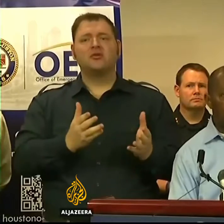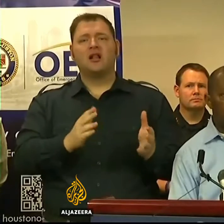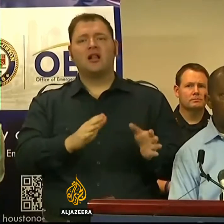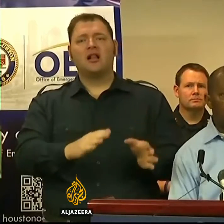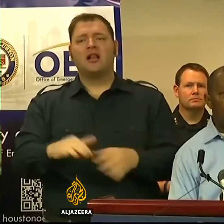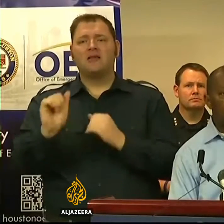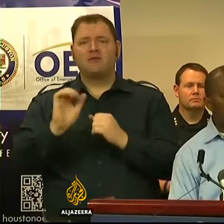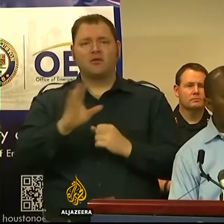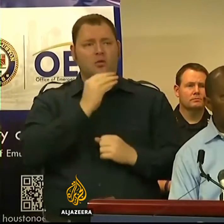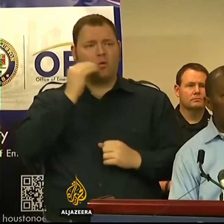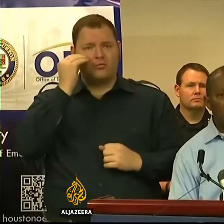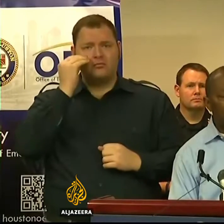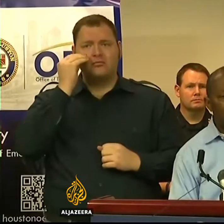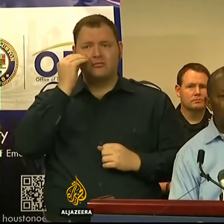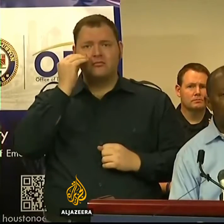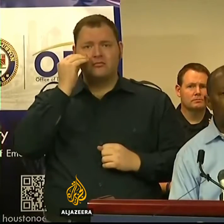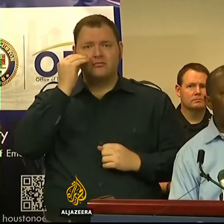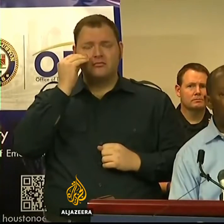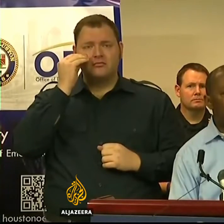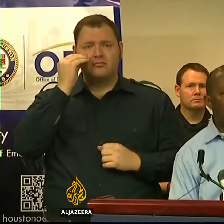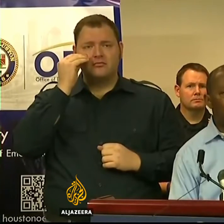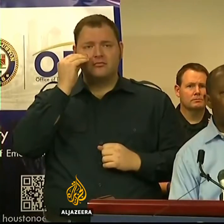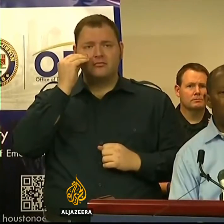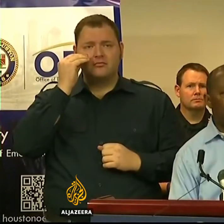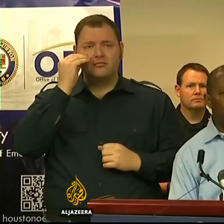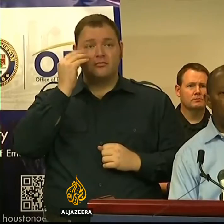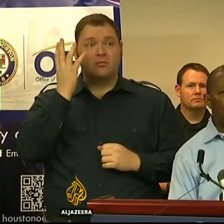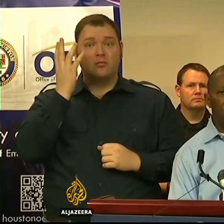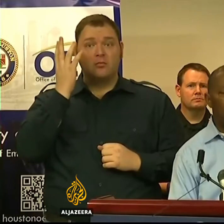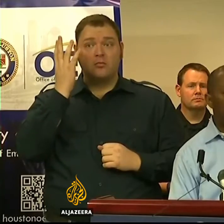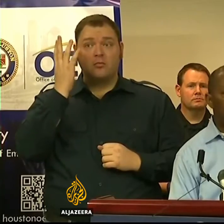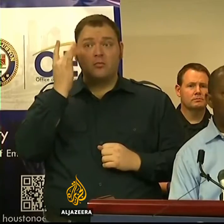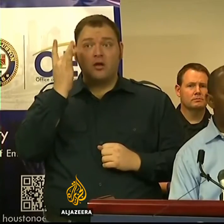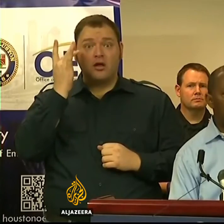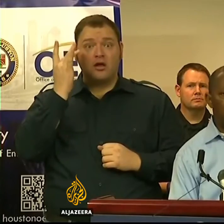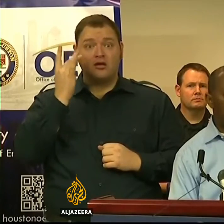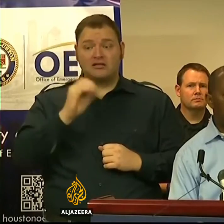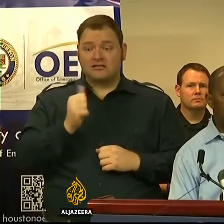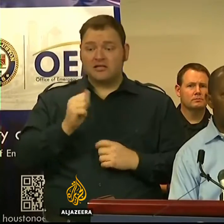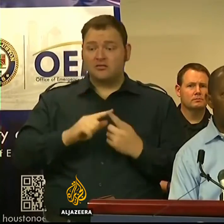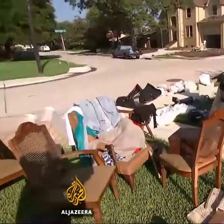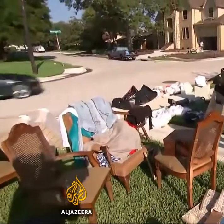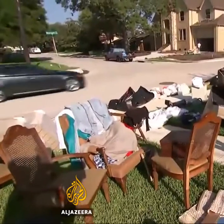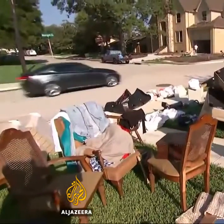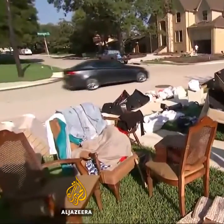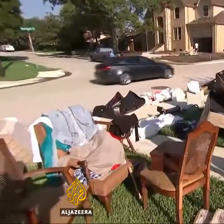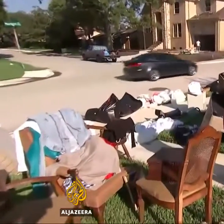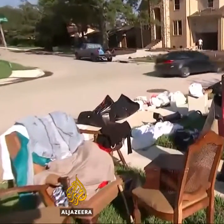okay because things are not going to change over the next 10 to 15 days